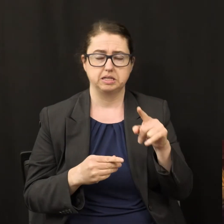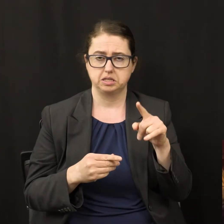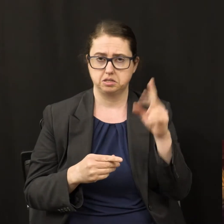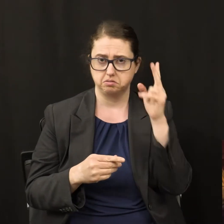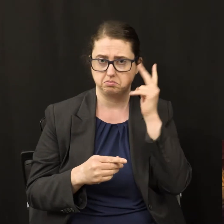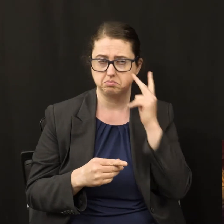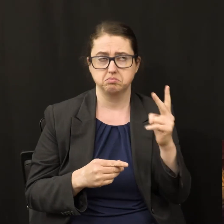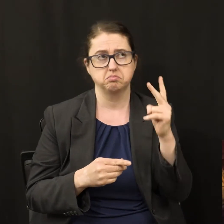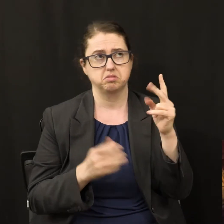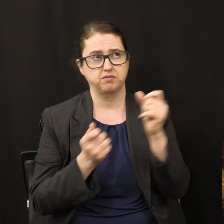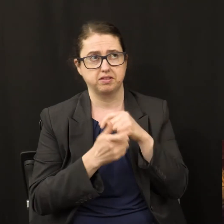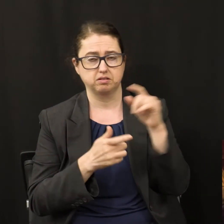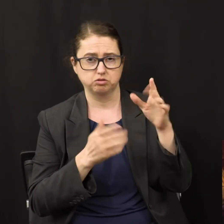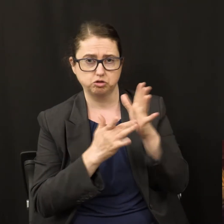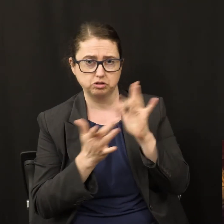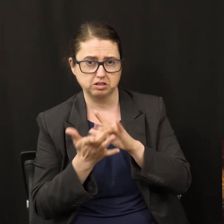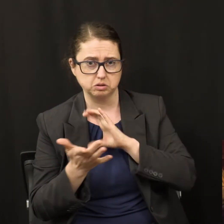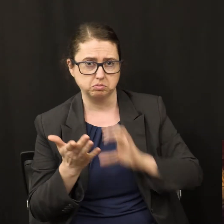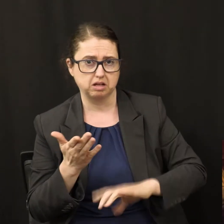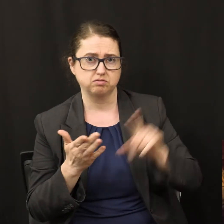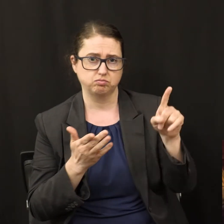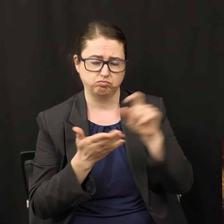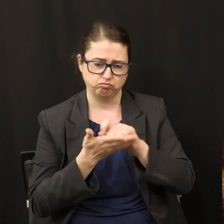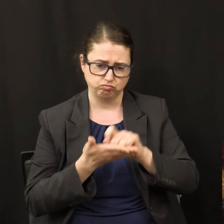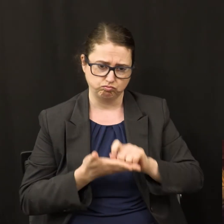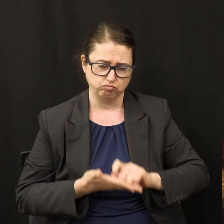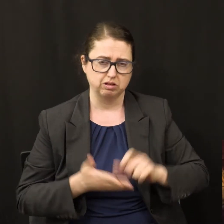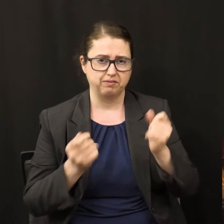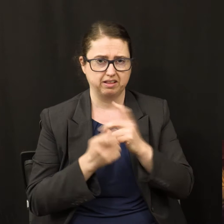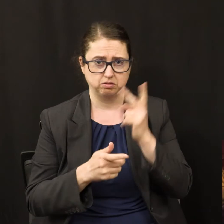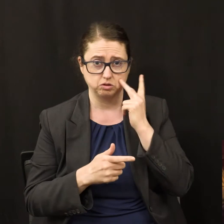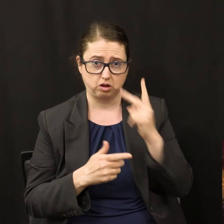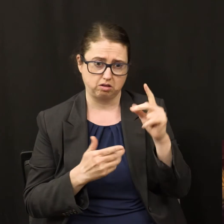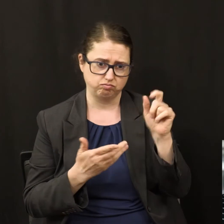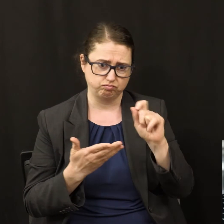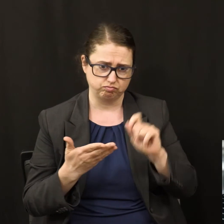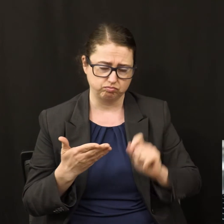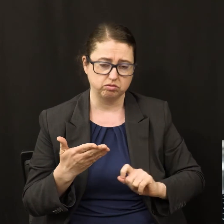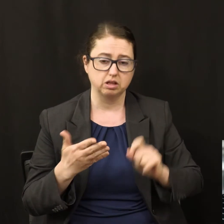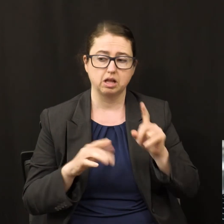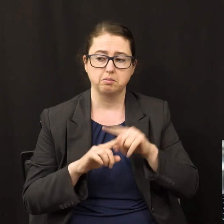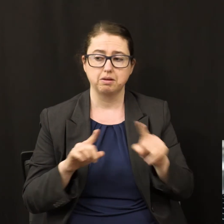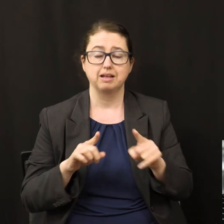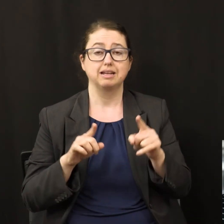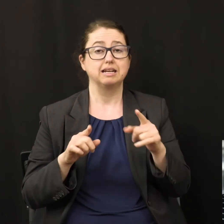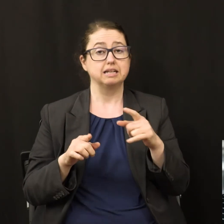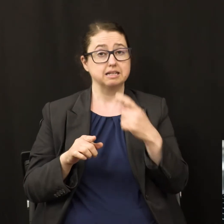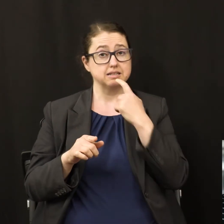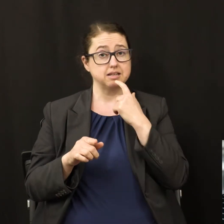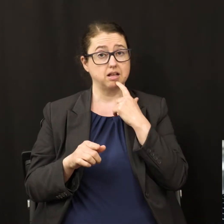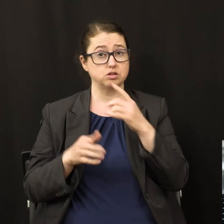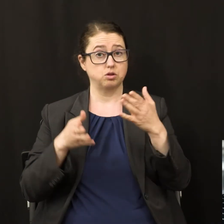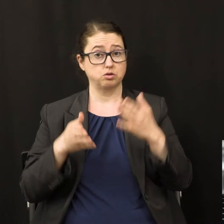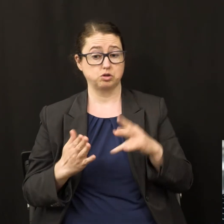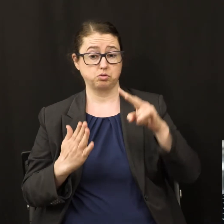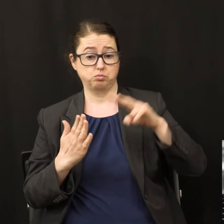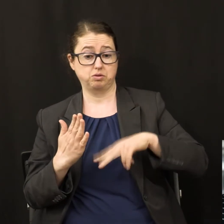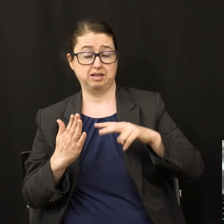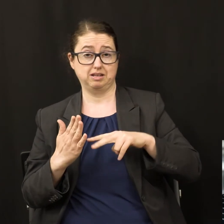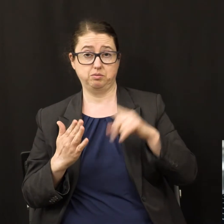testimony of Jesus Christ to all things that he saw. Blessed is he who reads and those who hear the words of the prophecy of this book